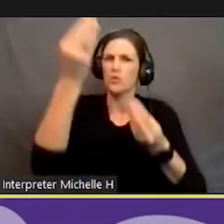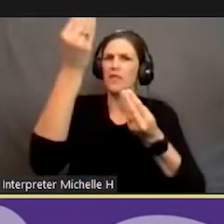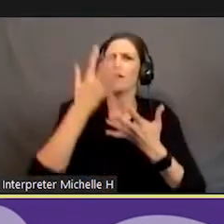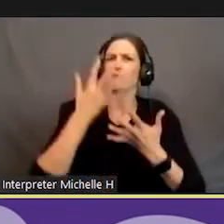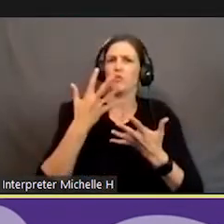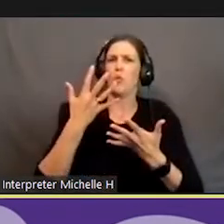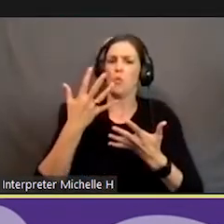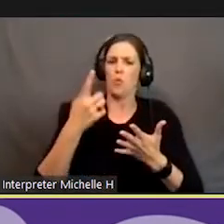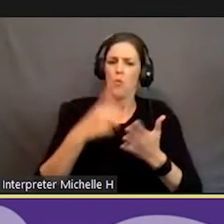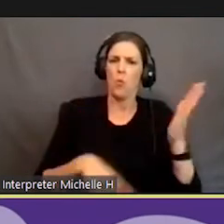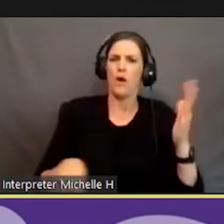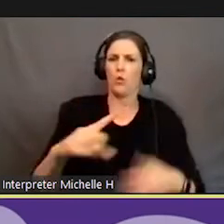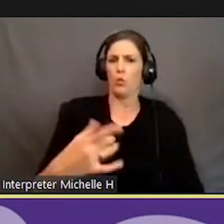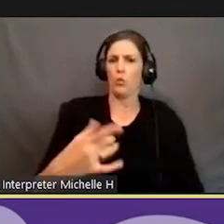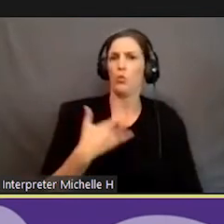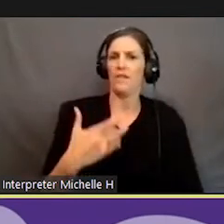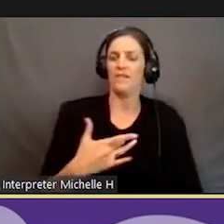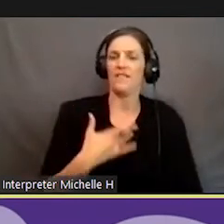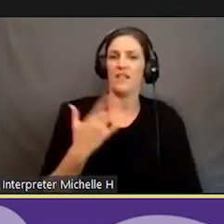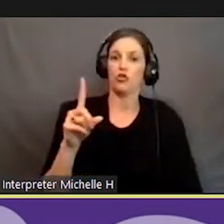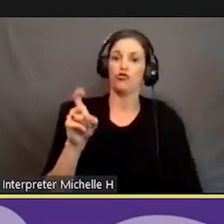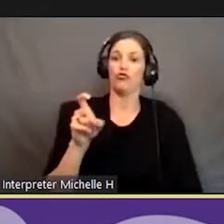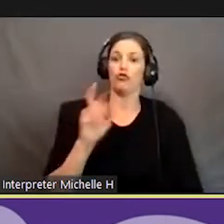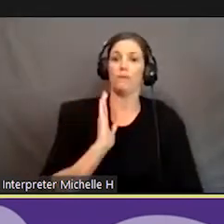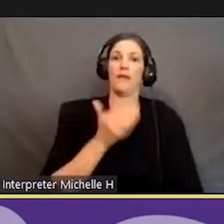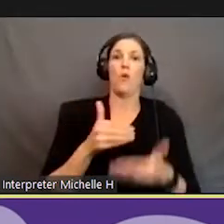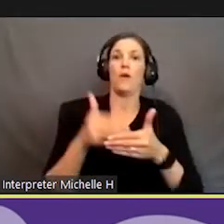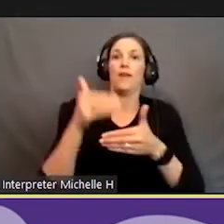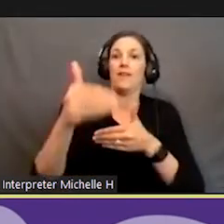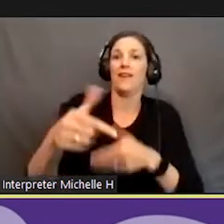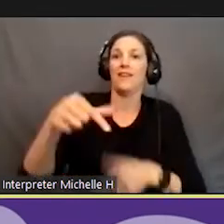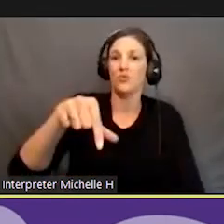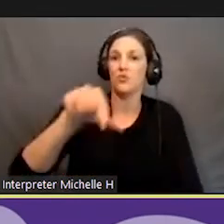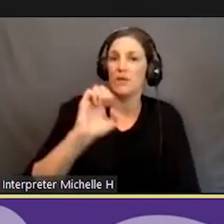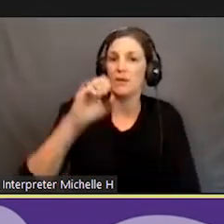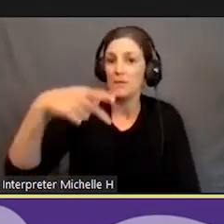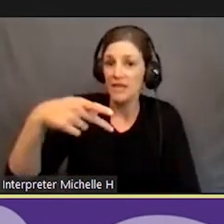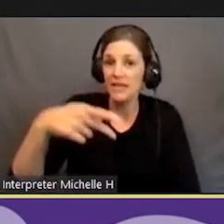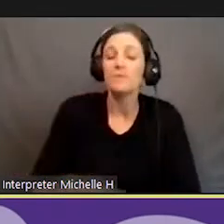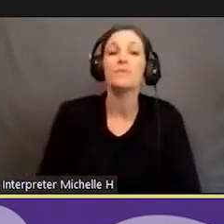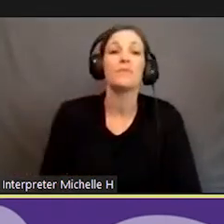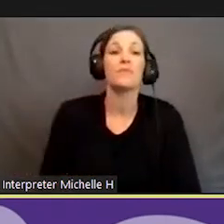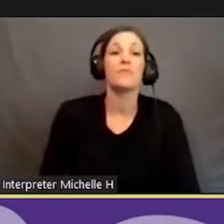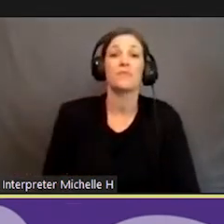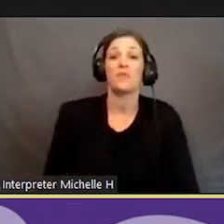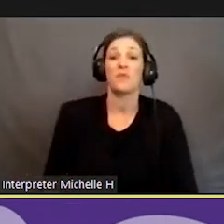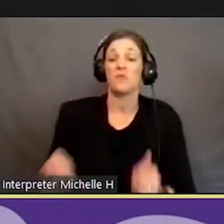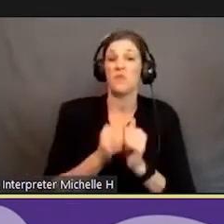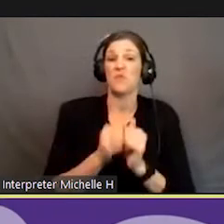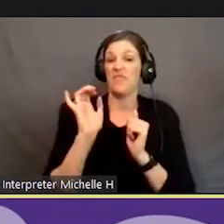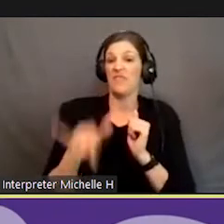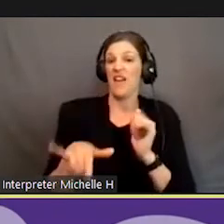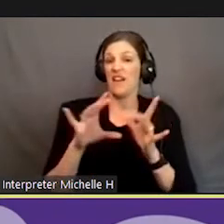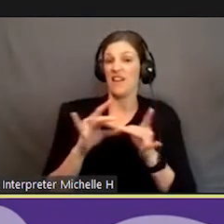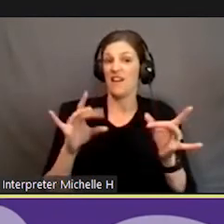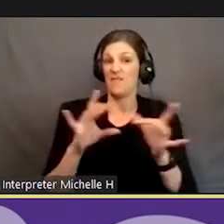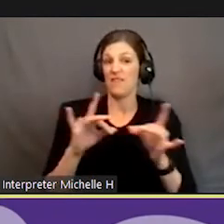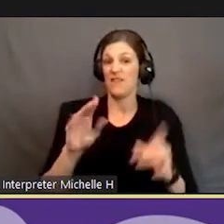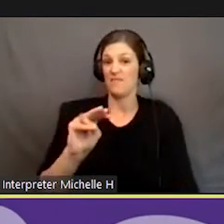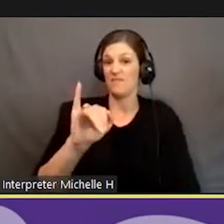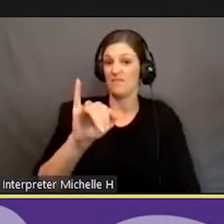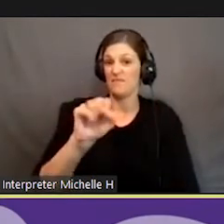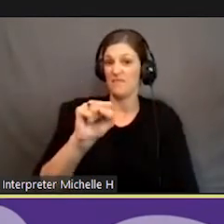what you feel should be our next QEP. And with that being said, Missy, I'm going to